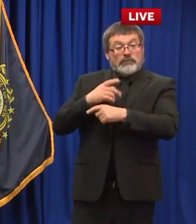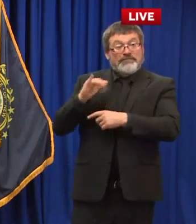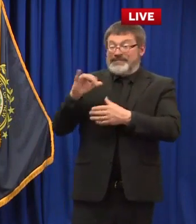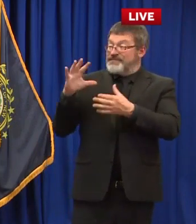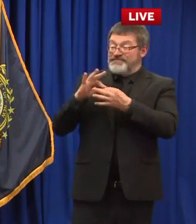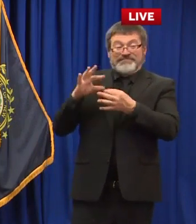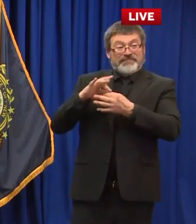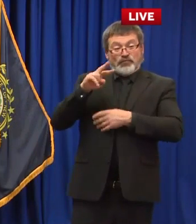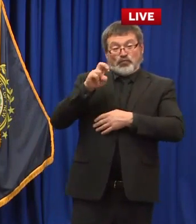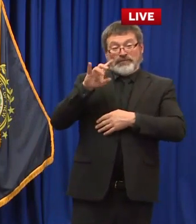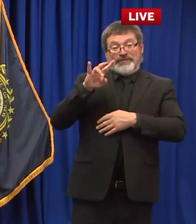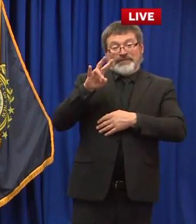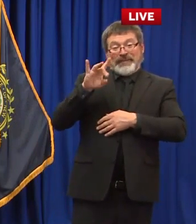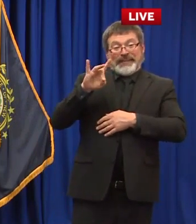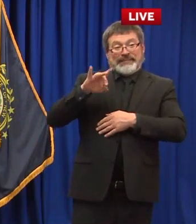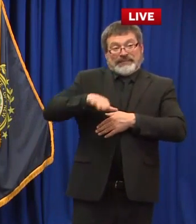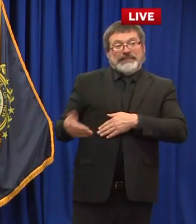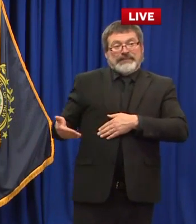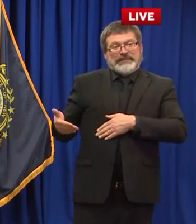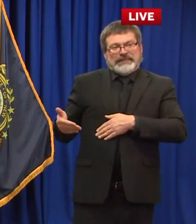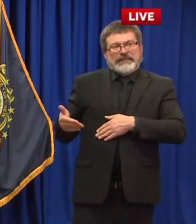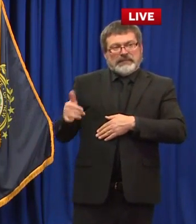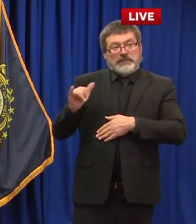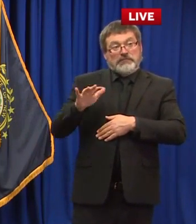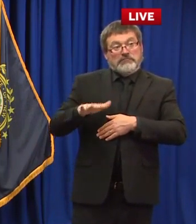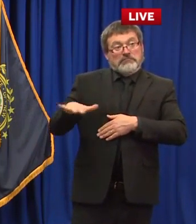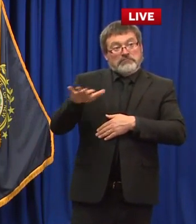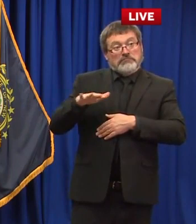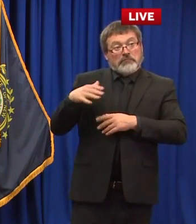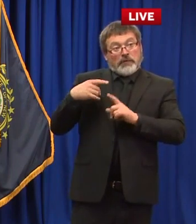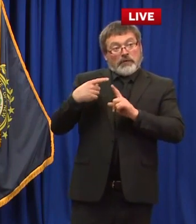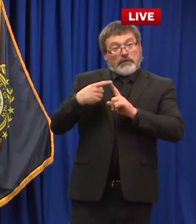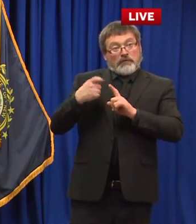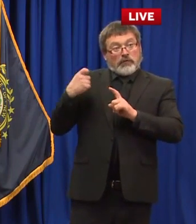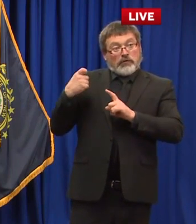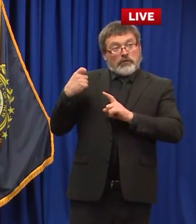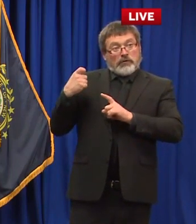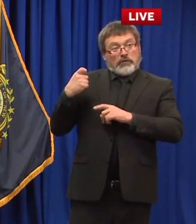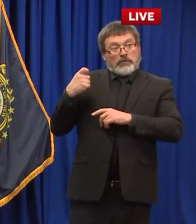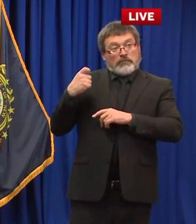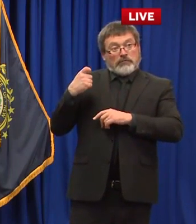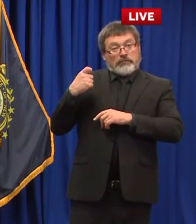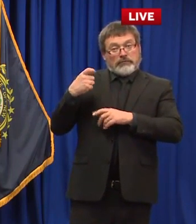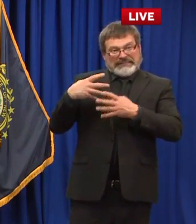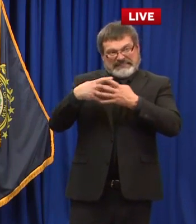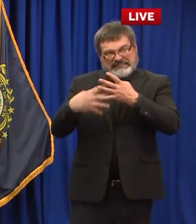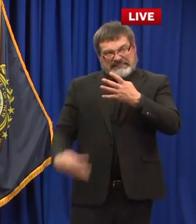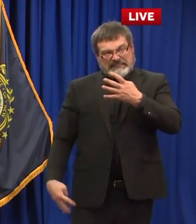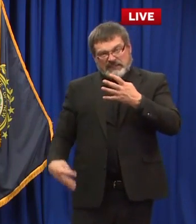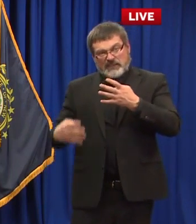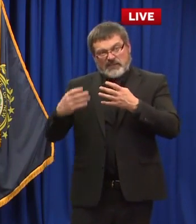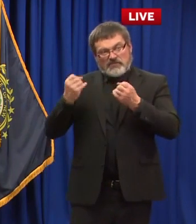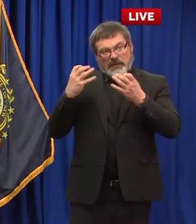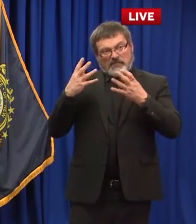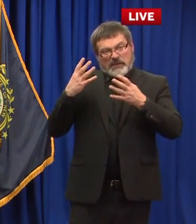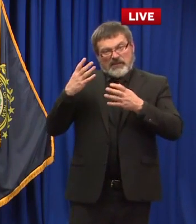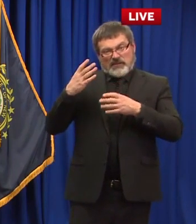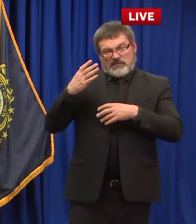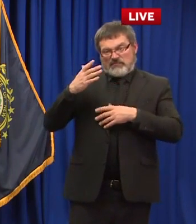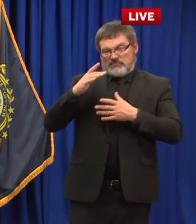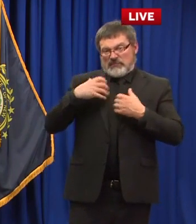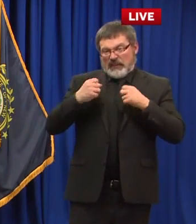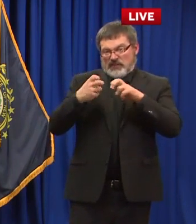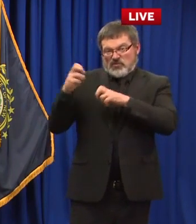nearly all of those have been chronic medical conditions yes the vast majority and real quick um